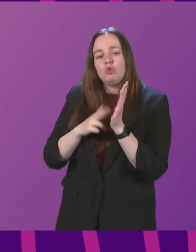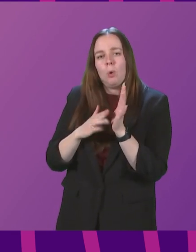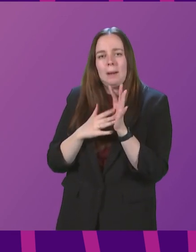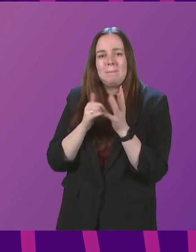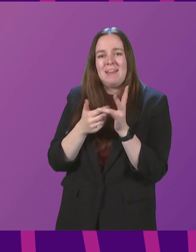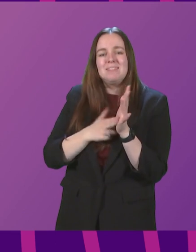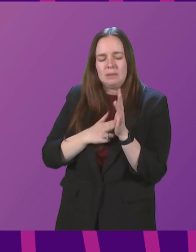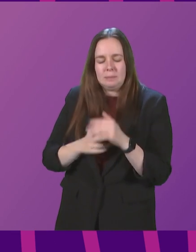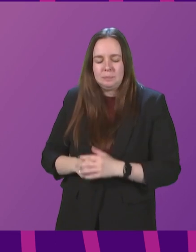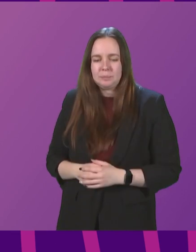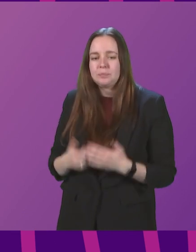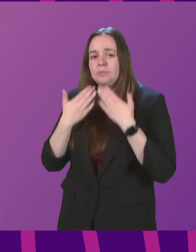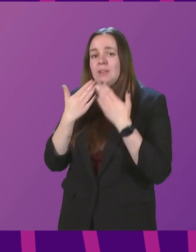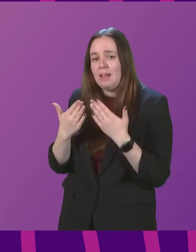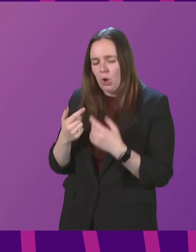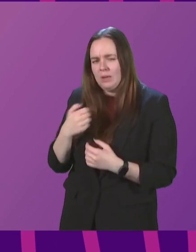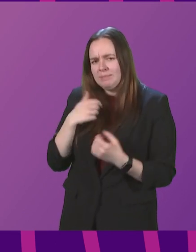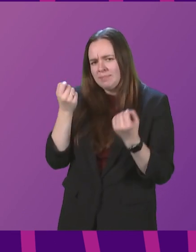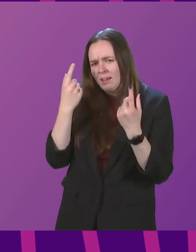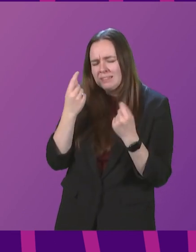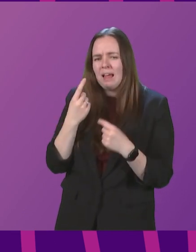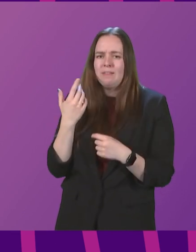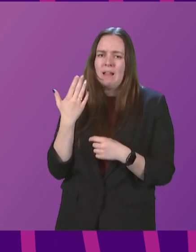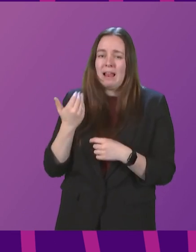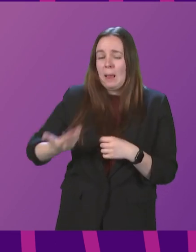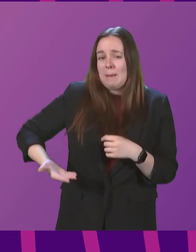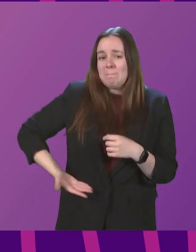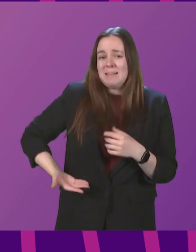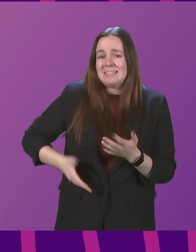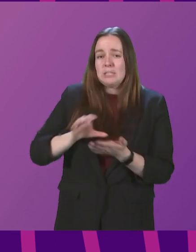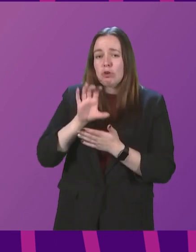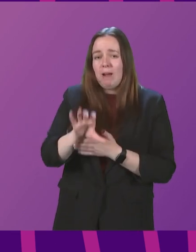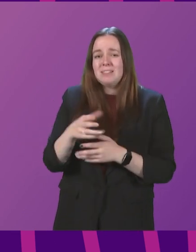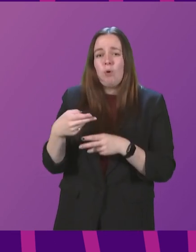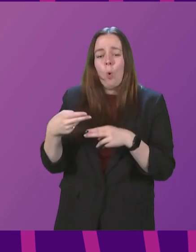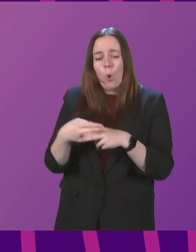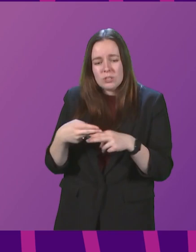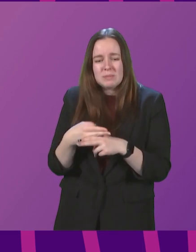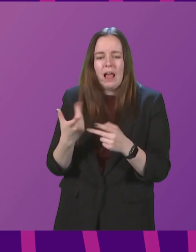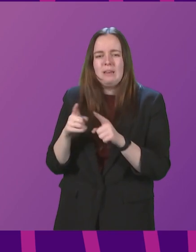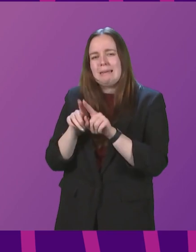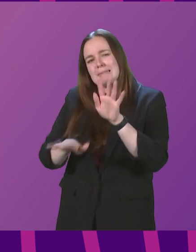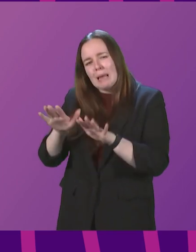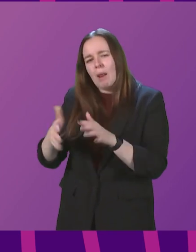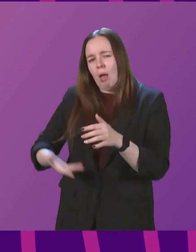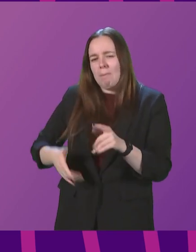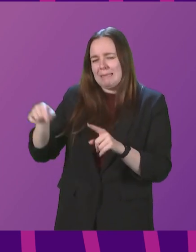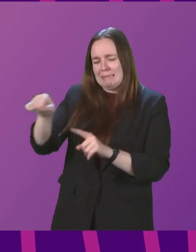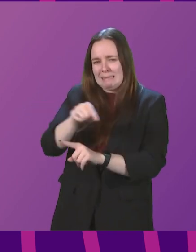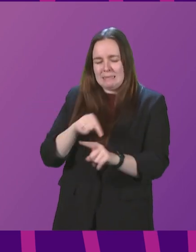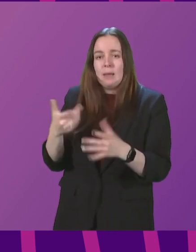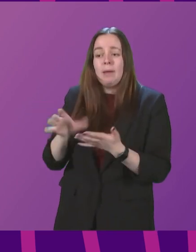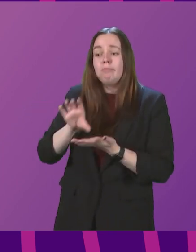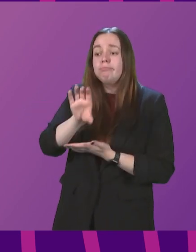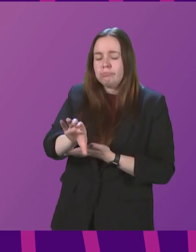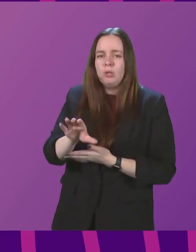Thank you. My understanding is that the latest round of business grants for hospitality and similar businesses has gone to those